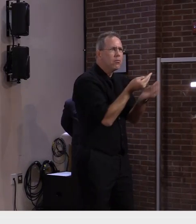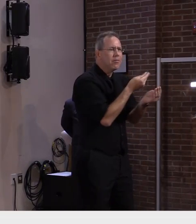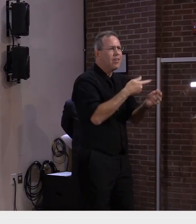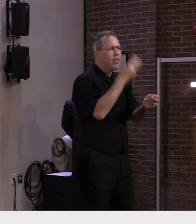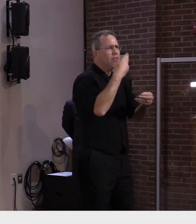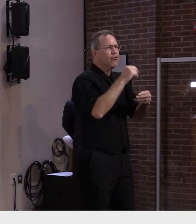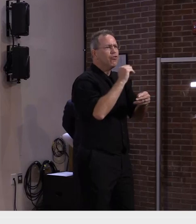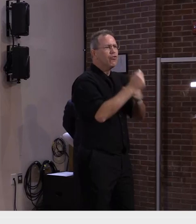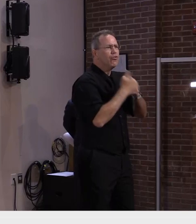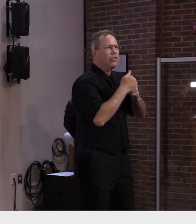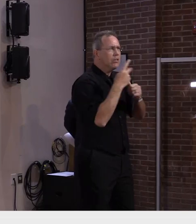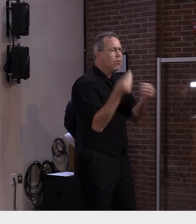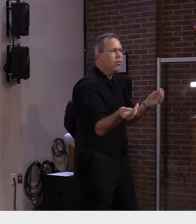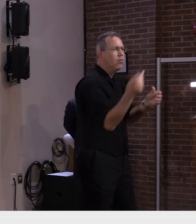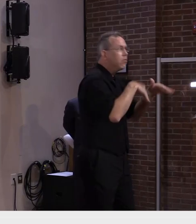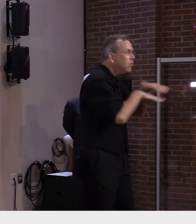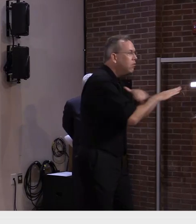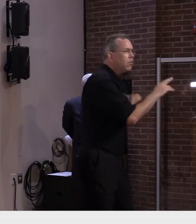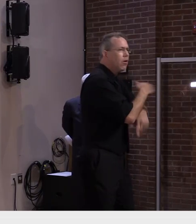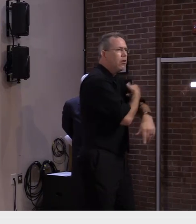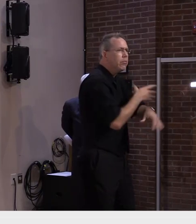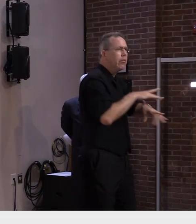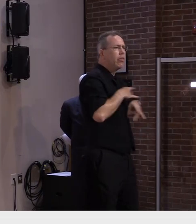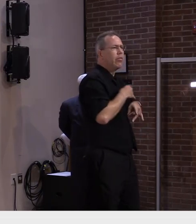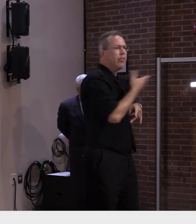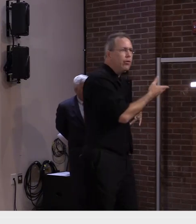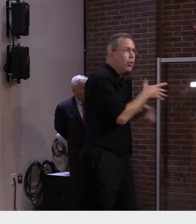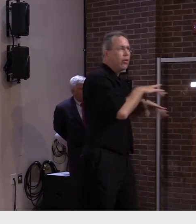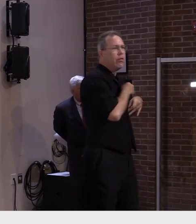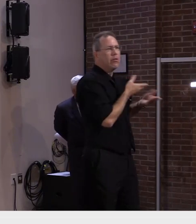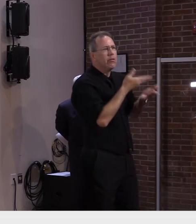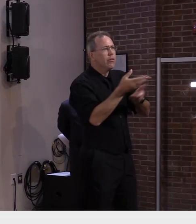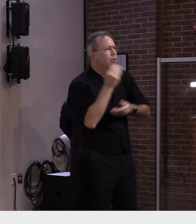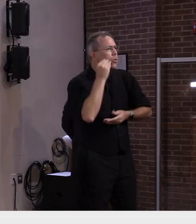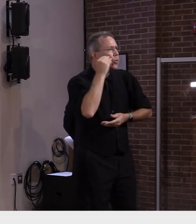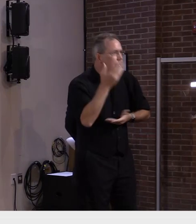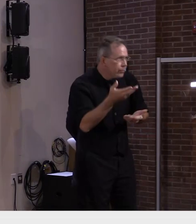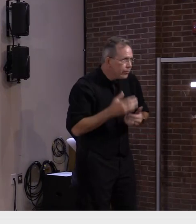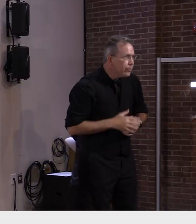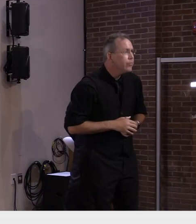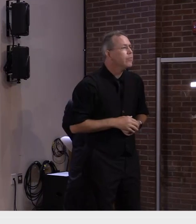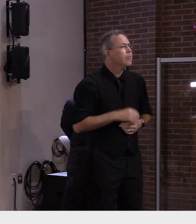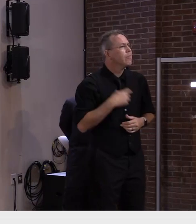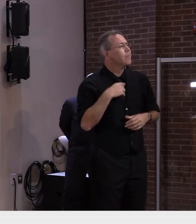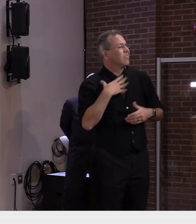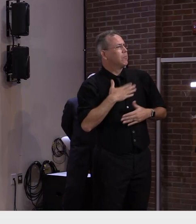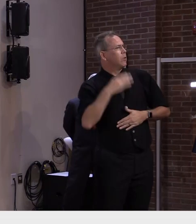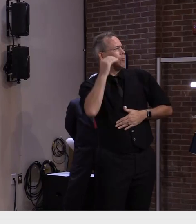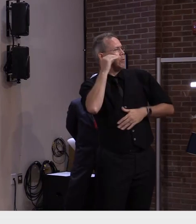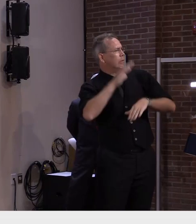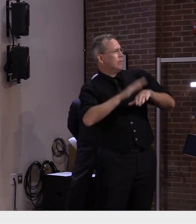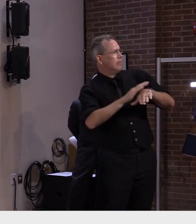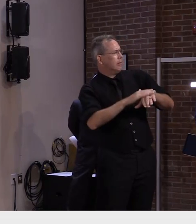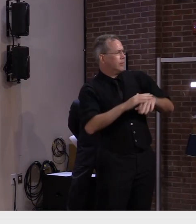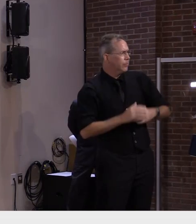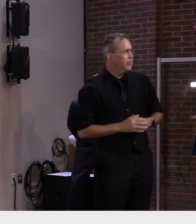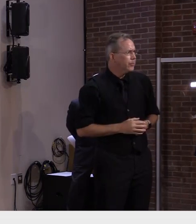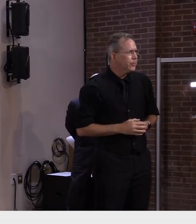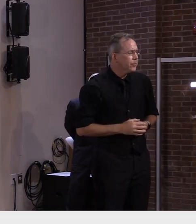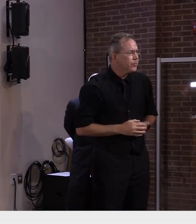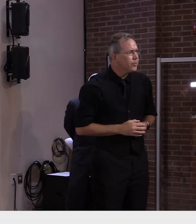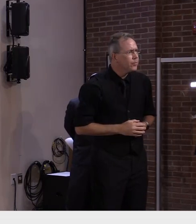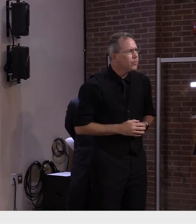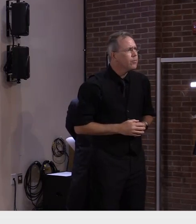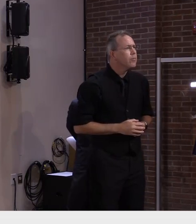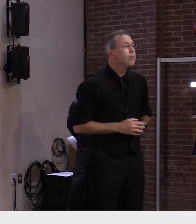should follow suit and require the vaccine and to help set the example I'm announcing today that my team is working to